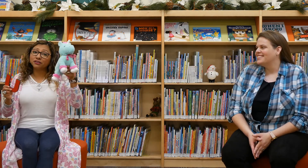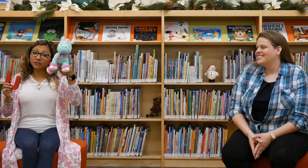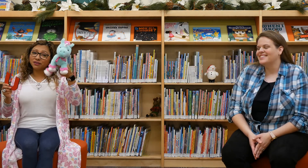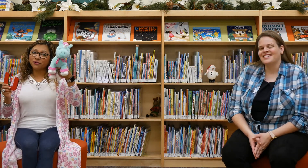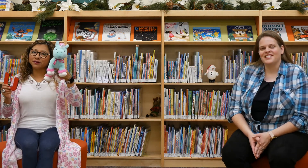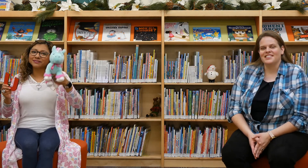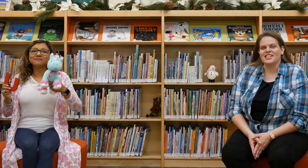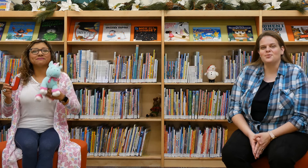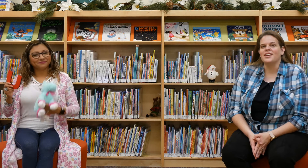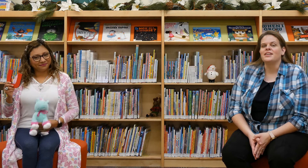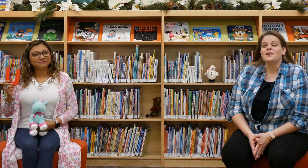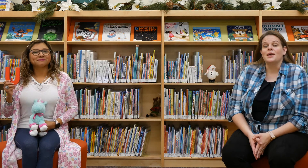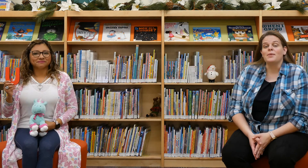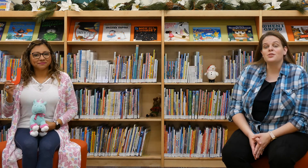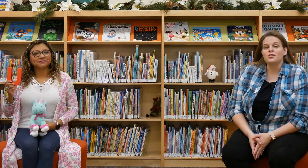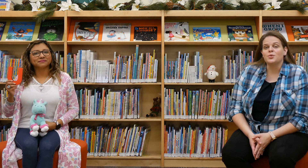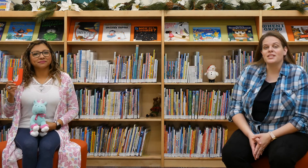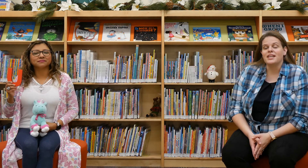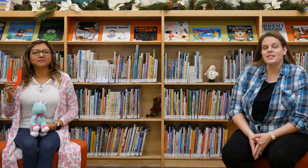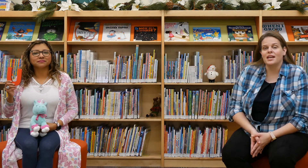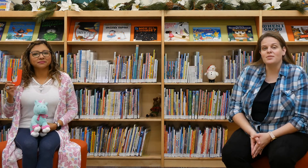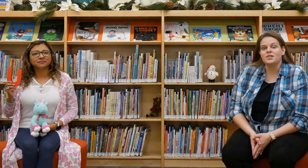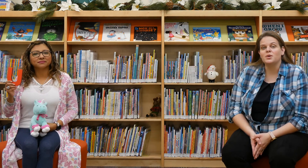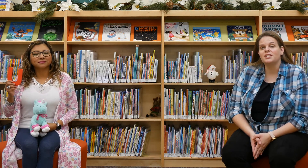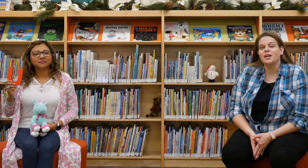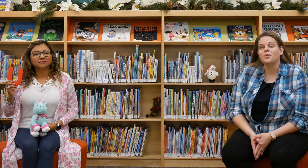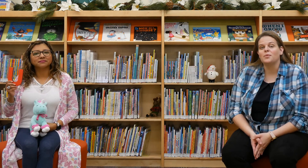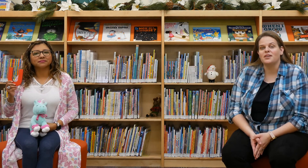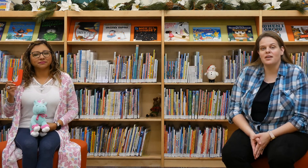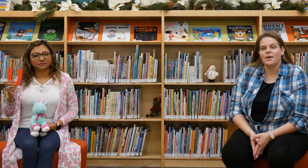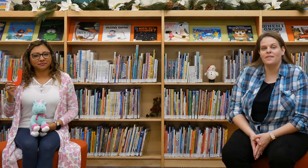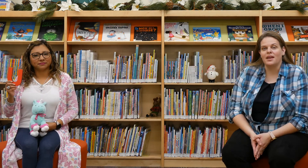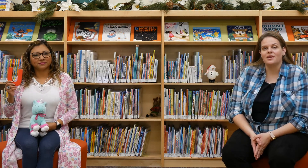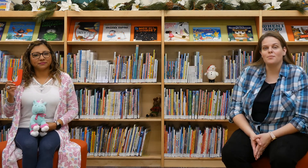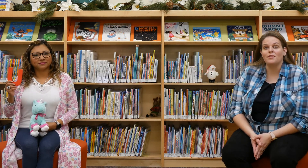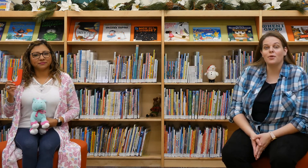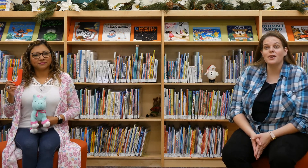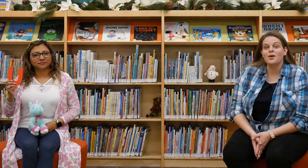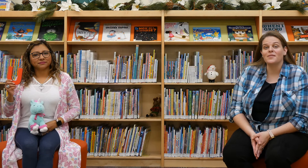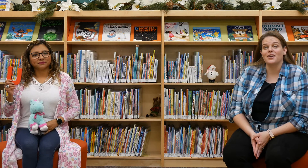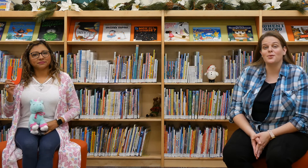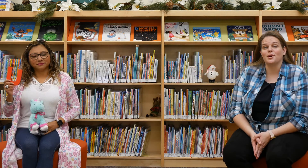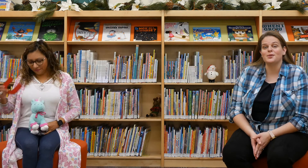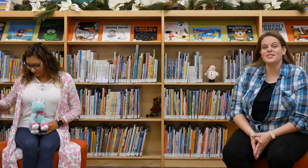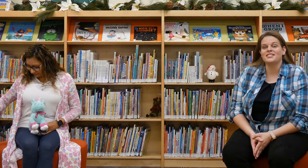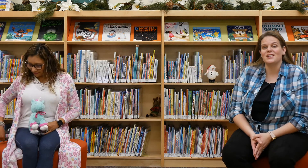unicorn. That's right. And make sure to join us next time to see which letter we'll be talking about then. But before we go, we've got to do our closing song,